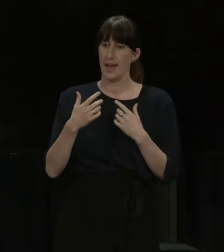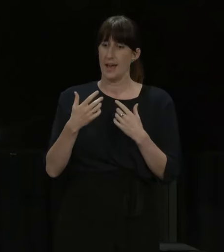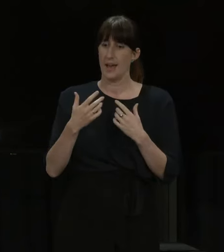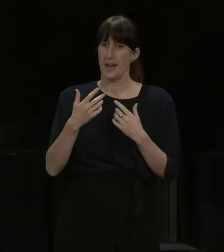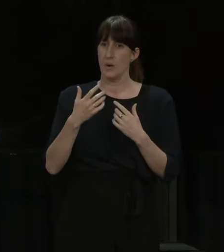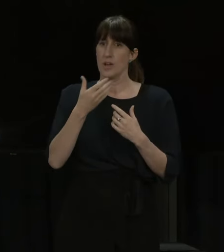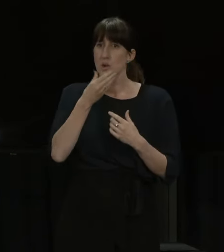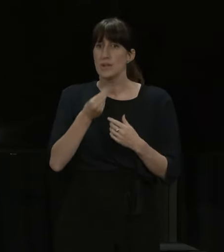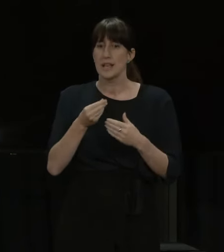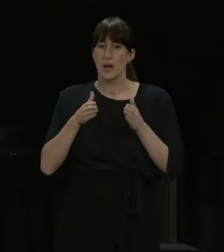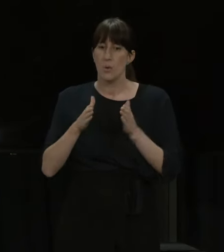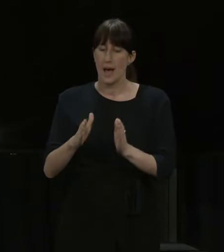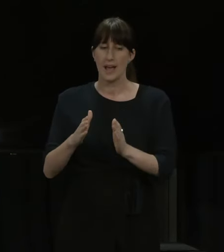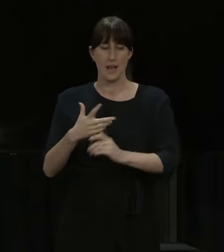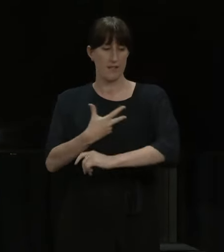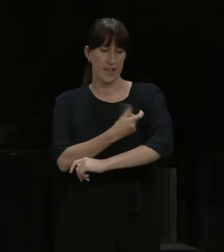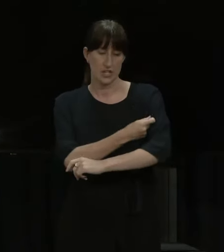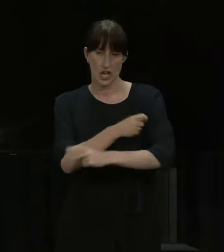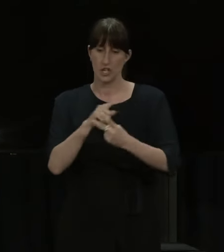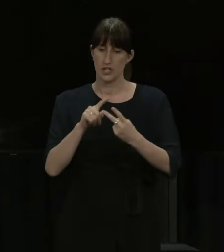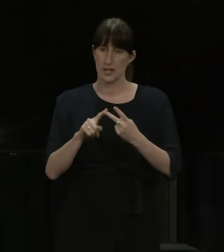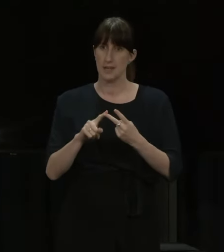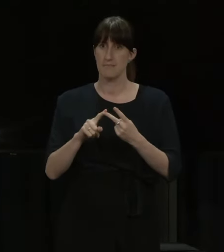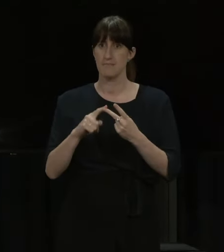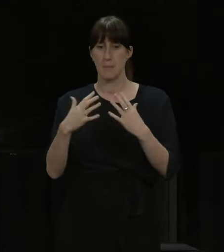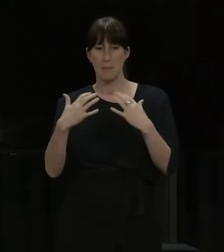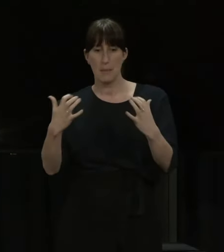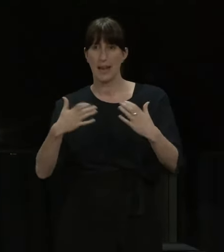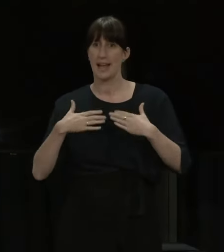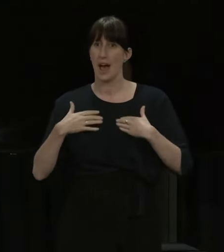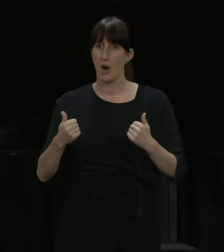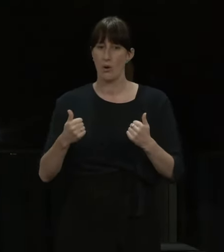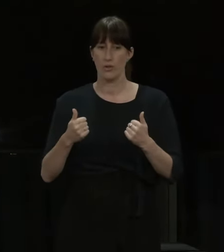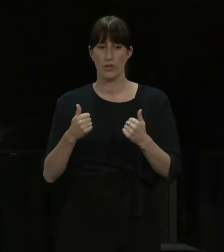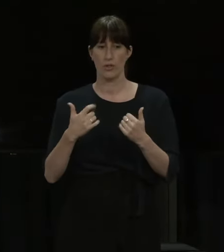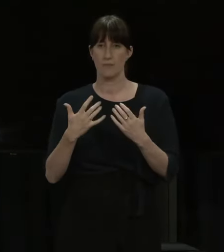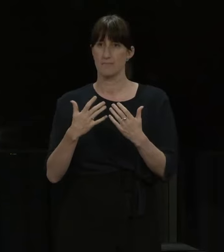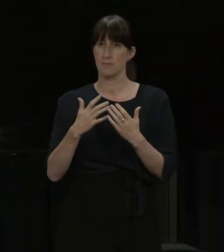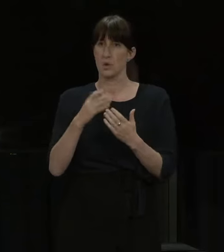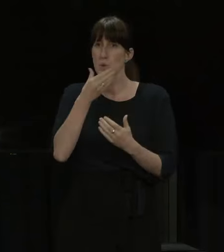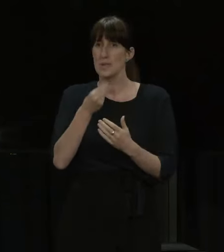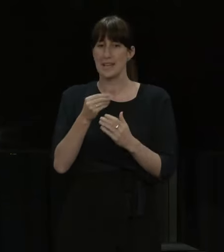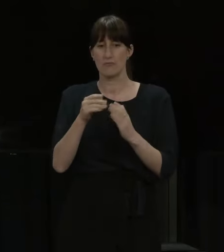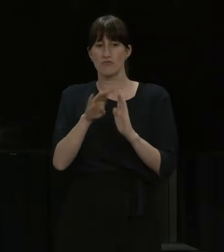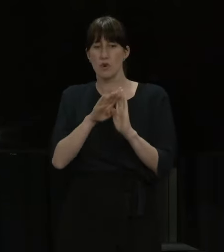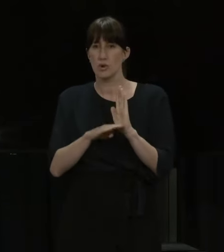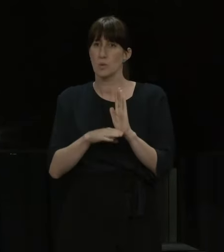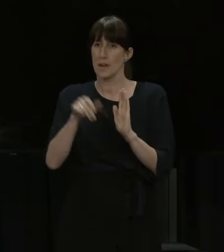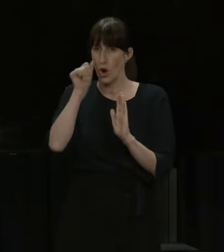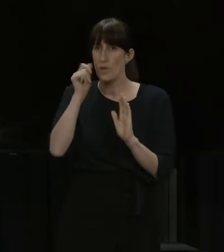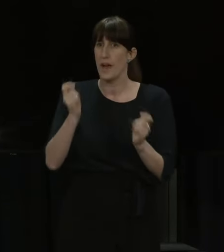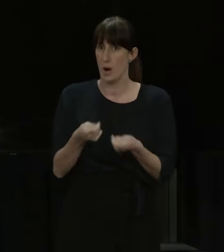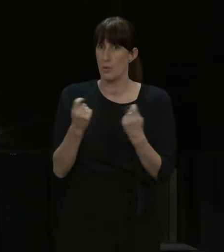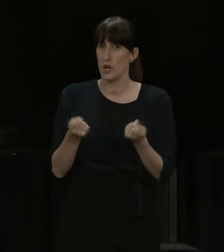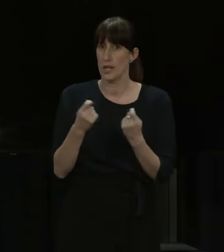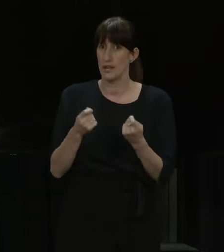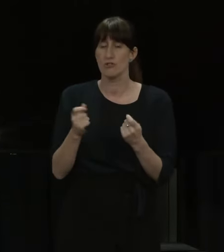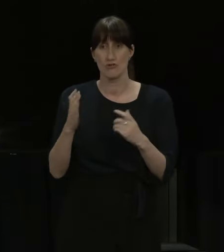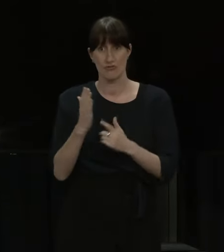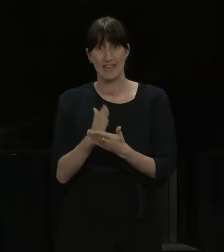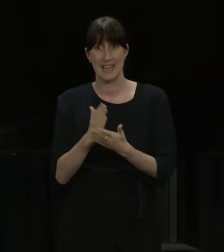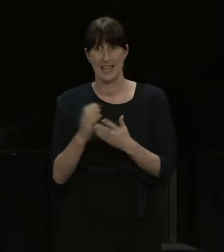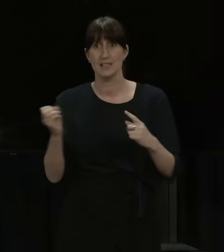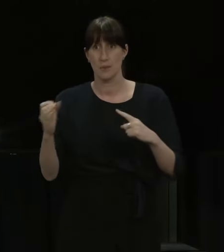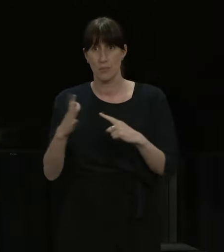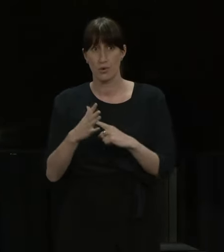combination with proven public health and social measures that we know already work. So it remains important that everyone right around the